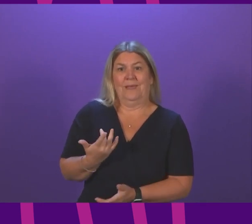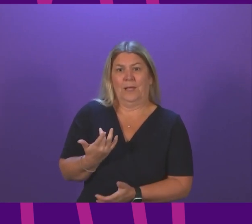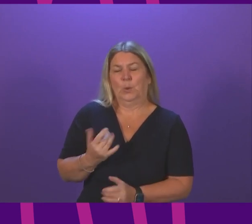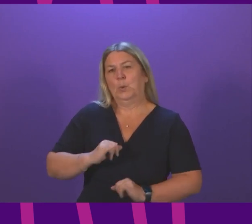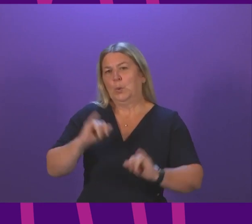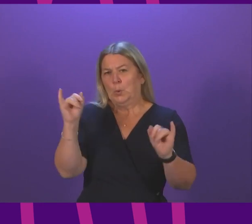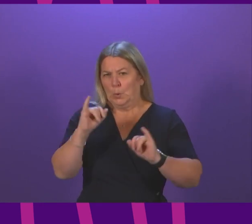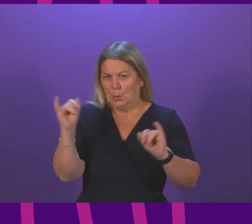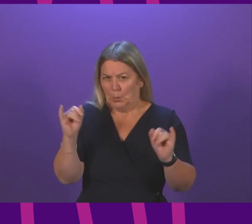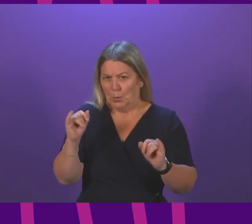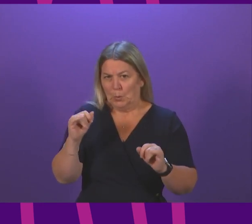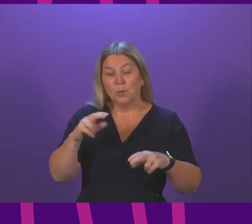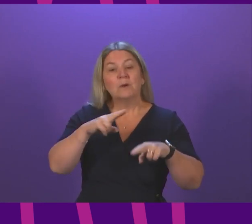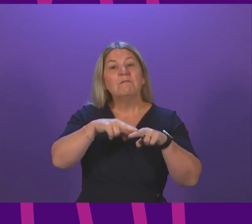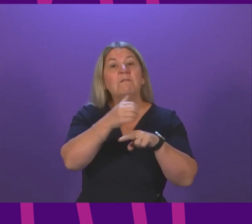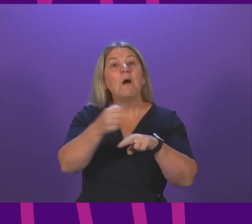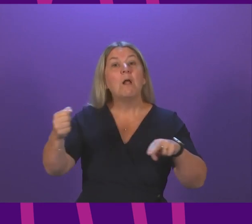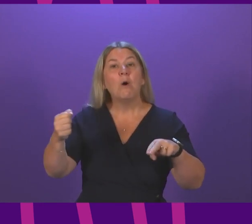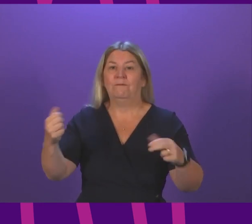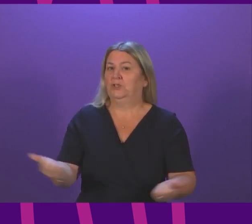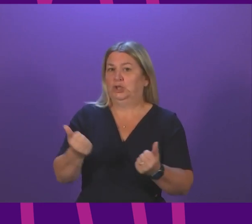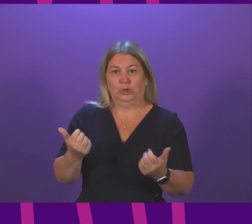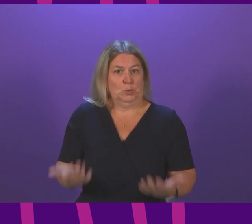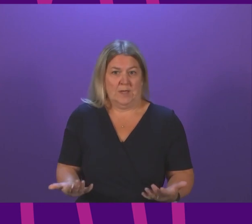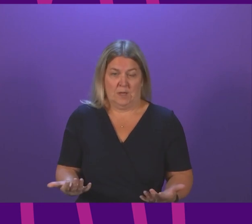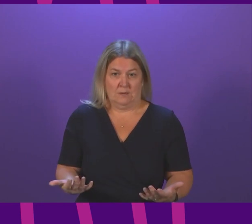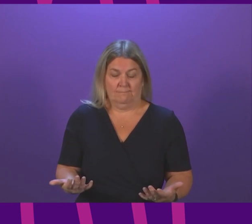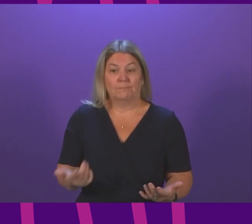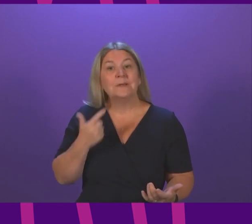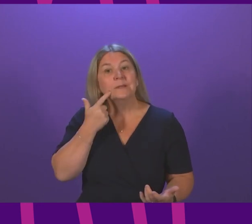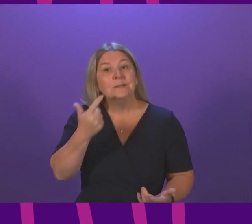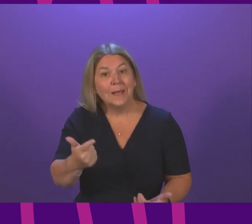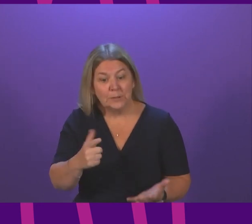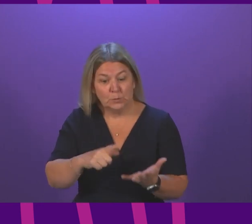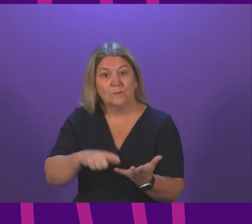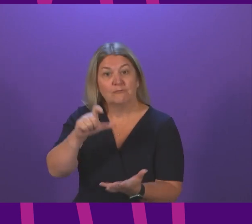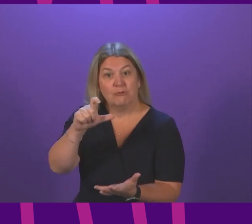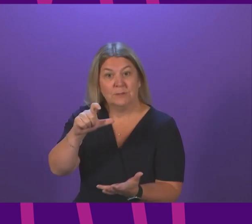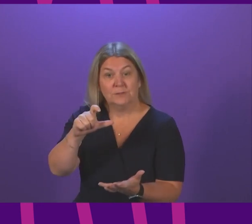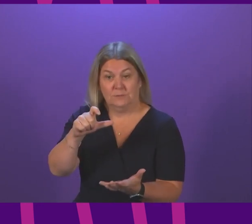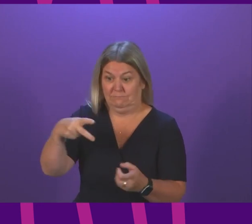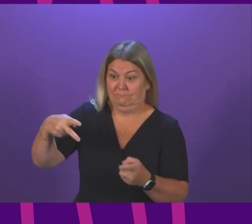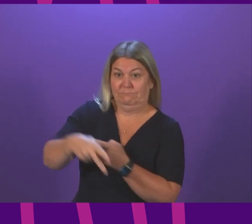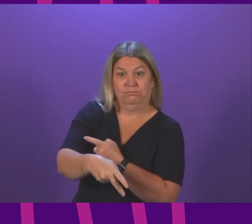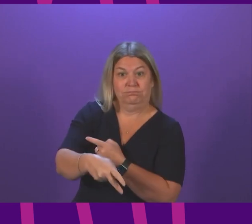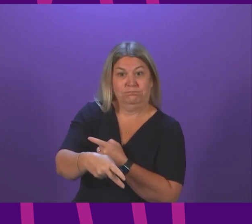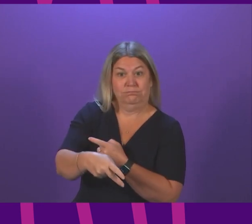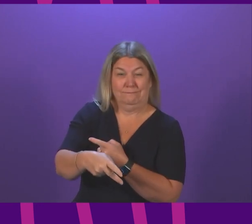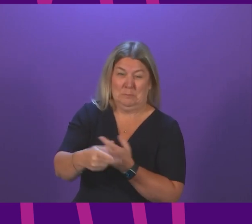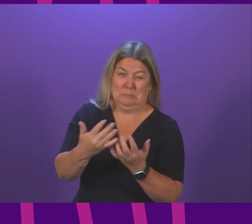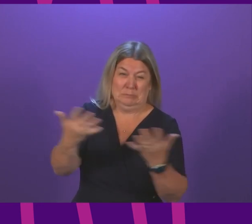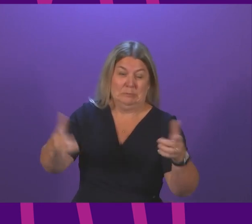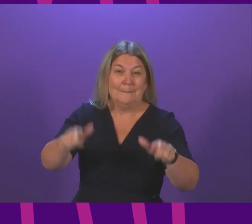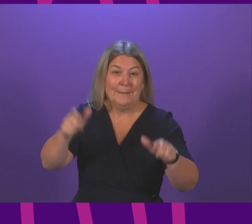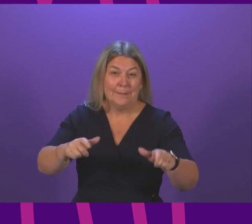end, a lifeline for so many. Next week, universal credit will be cut for millions of people across the country. I'm sure on that, the first minister and I